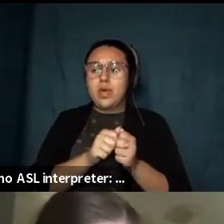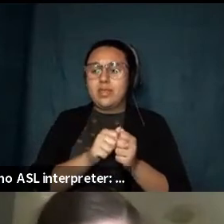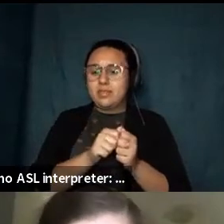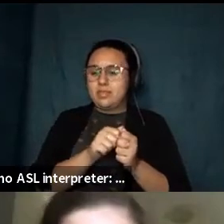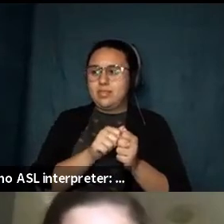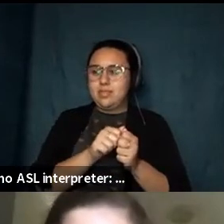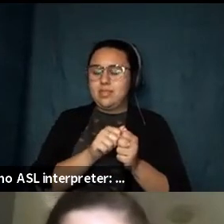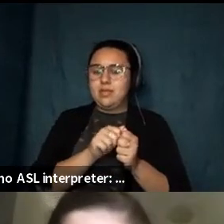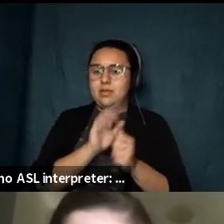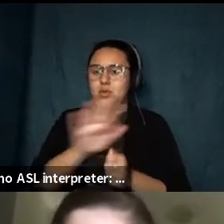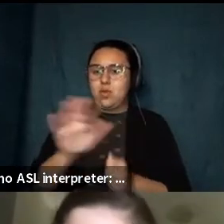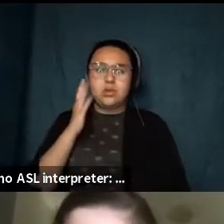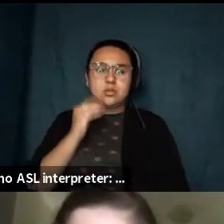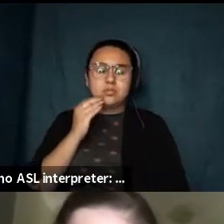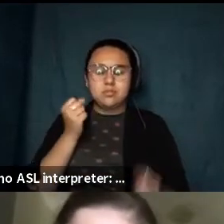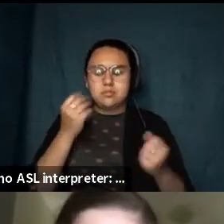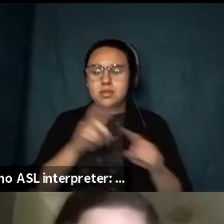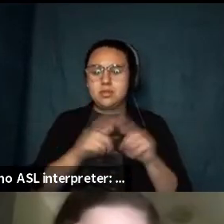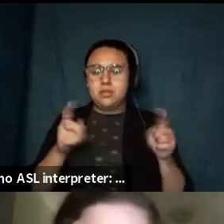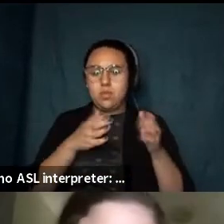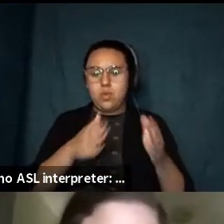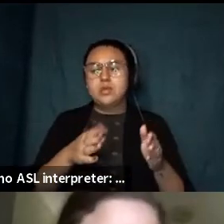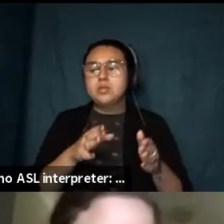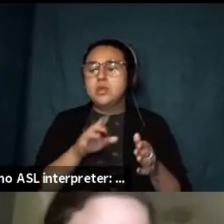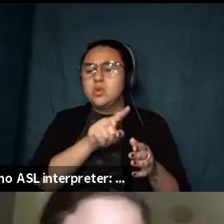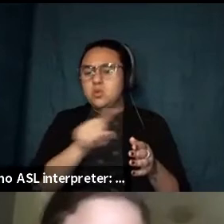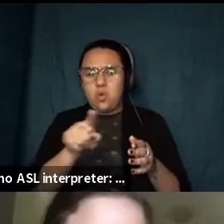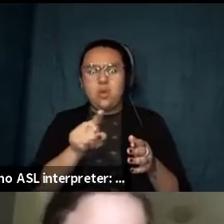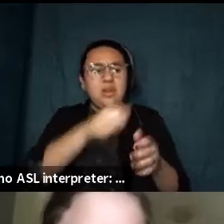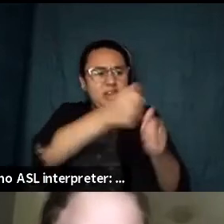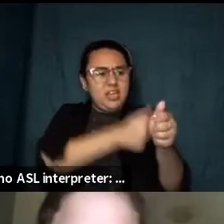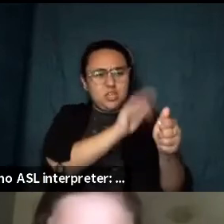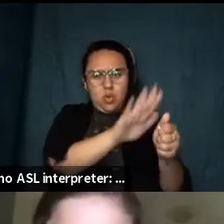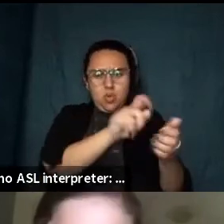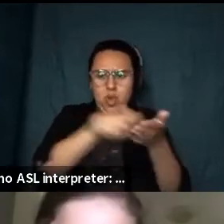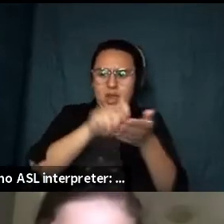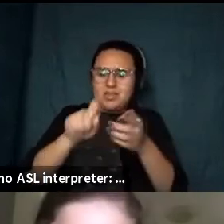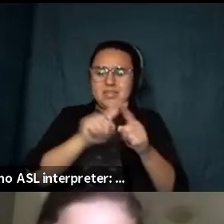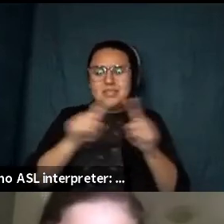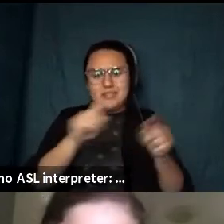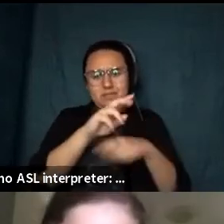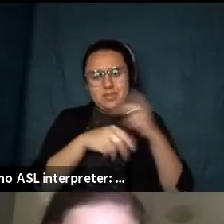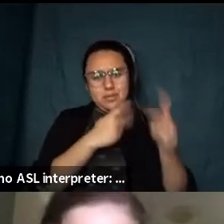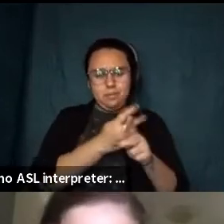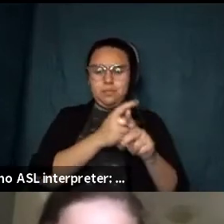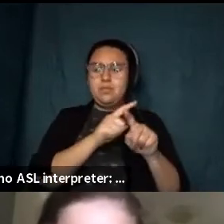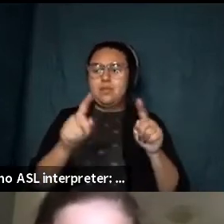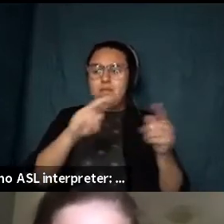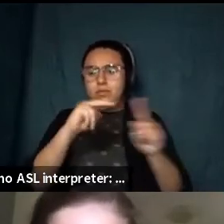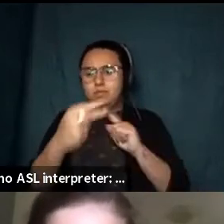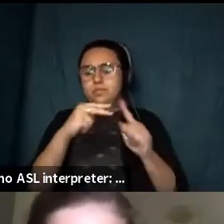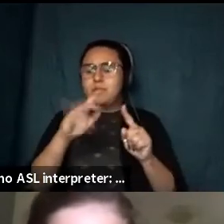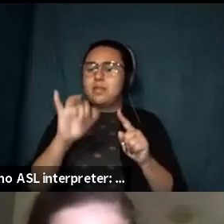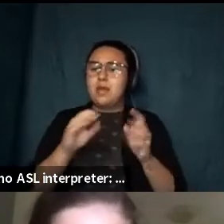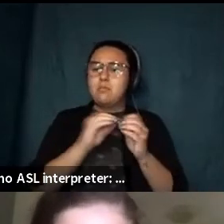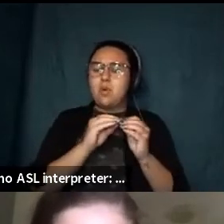different ways and i feel like you do each approach this in different in different forms and from different angles but it is a very intimate subject um